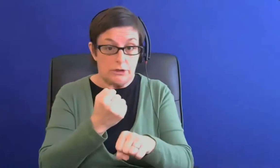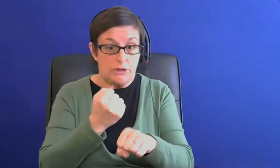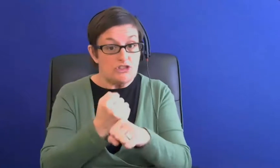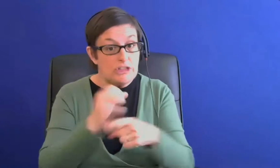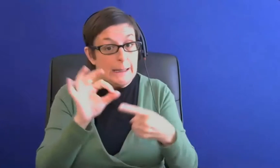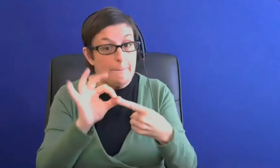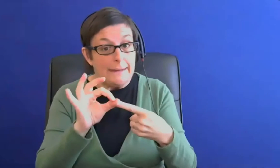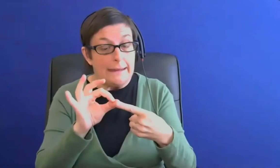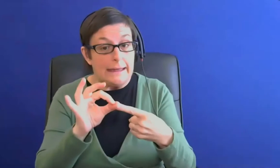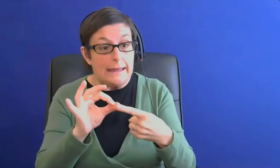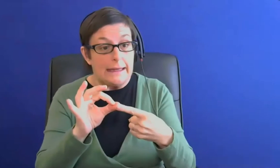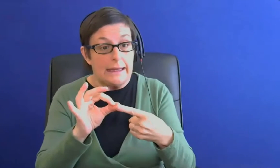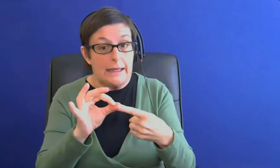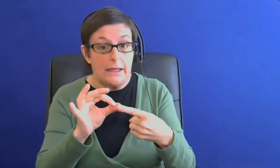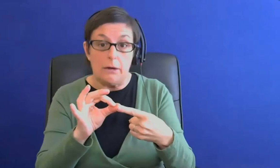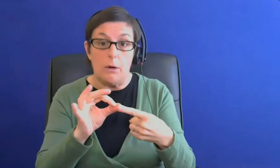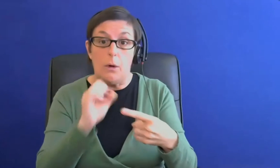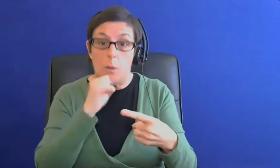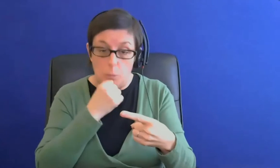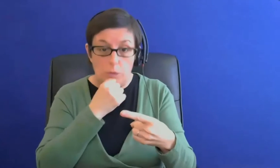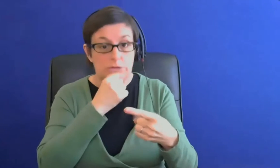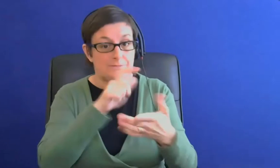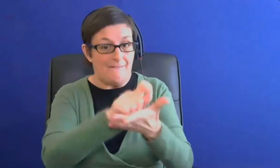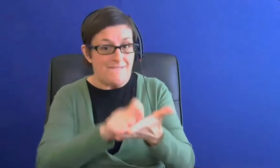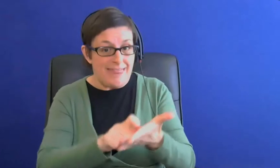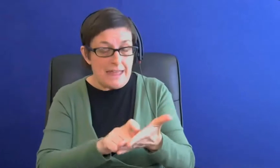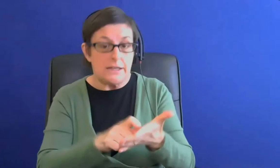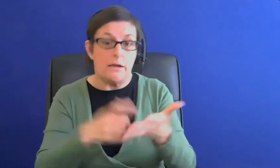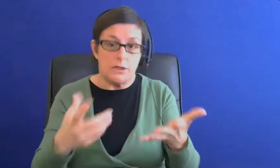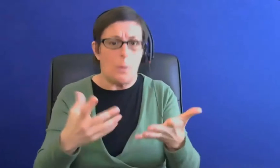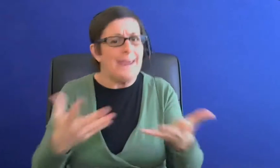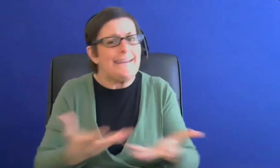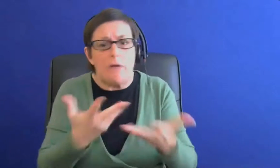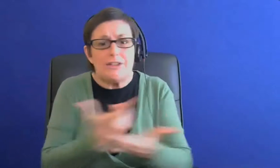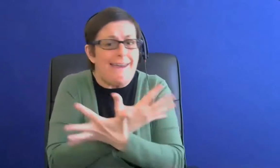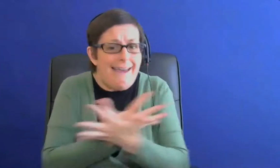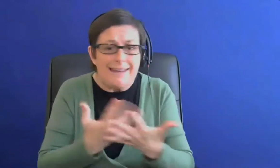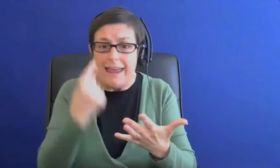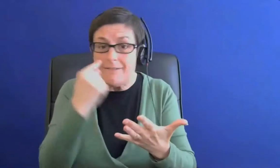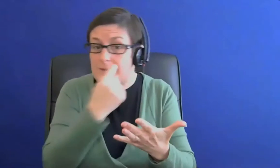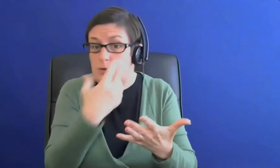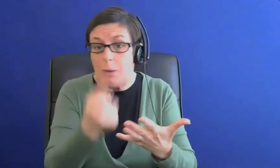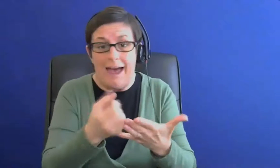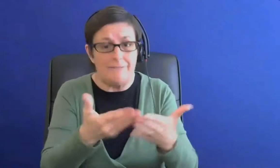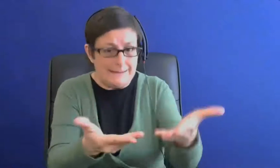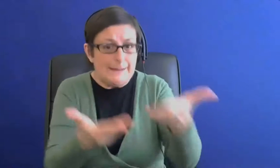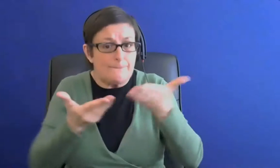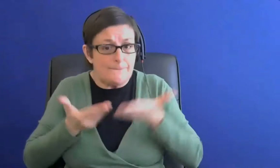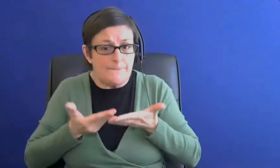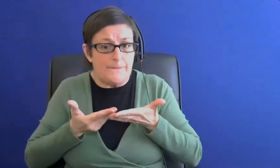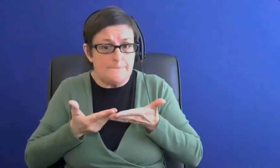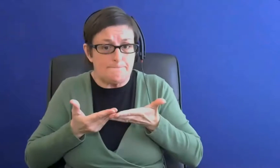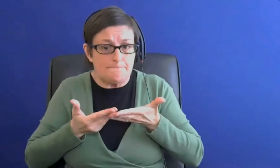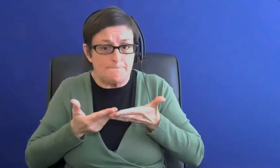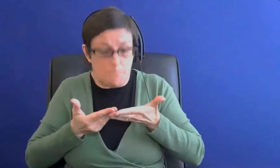and have that filled in so we would always encourage you to send out anything that you have and then we can make that determination about anything